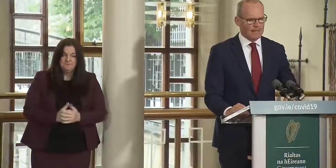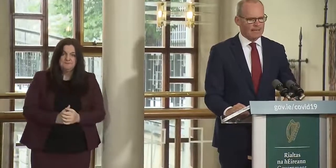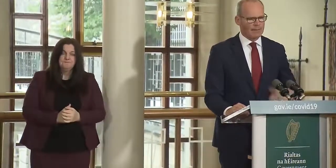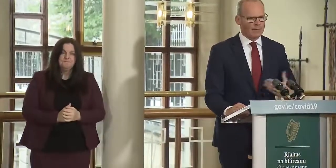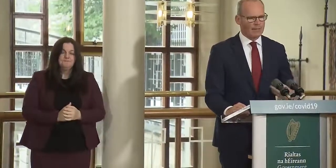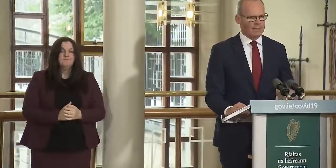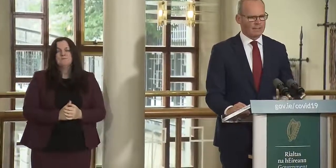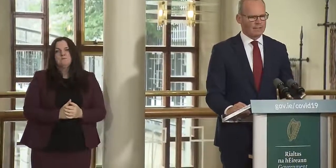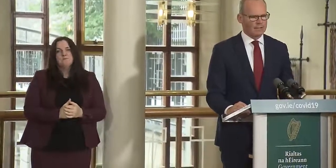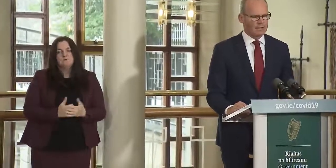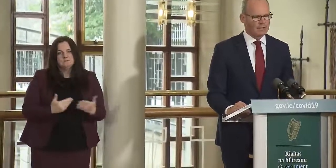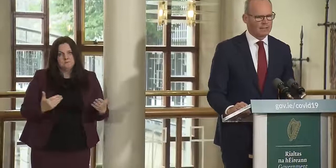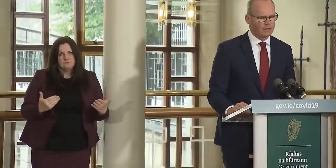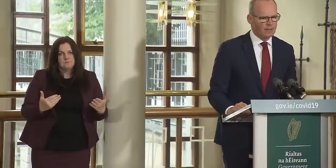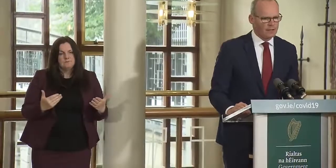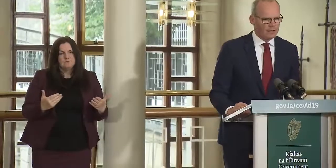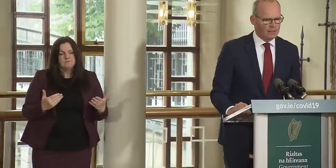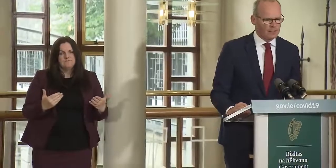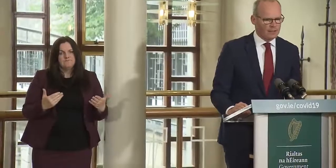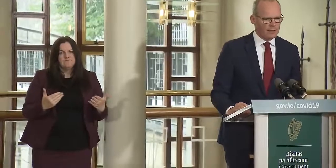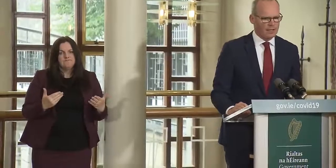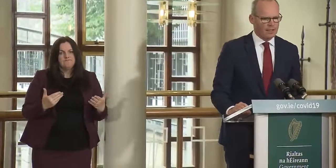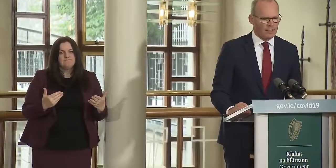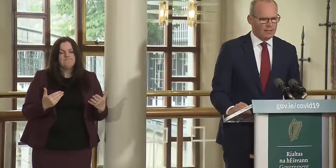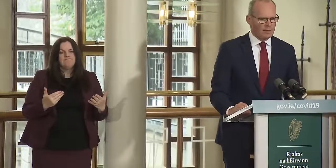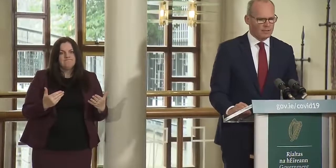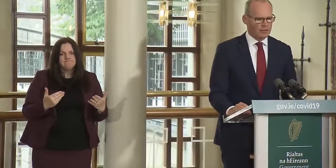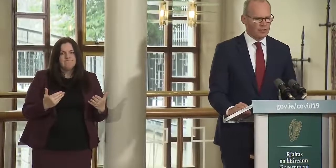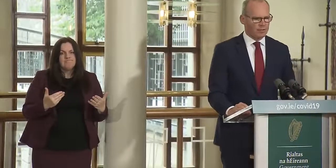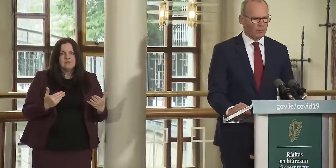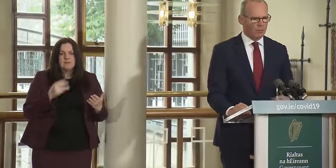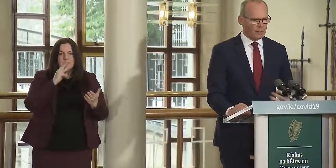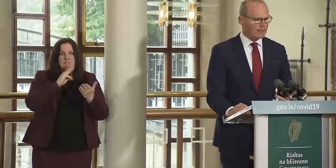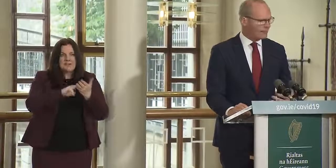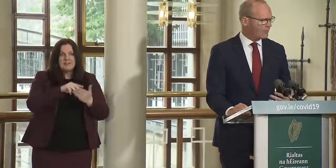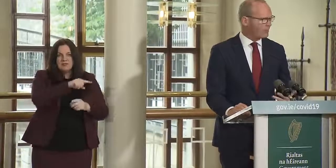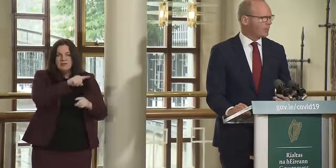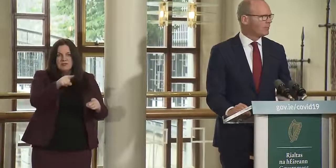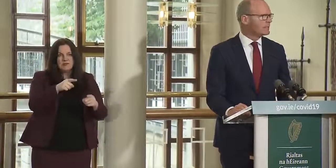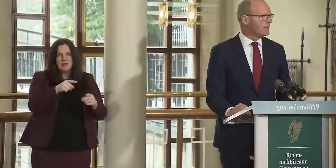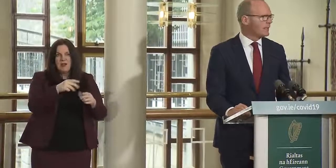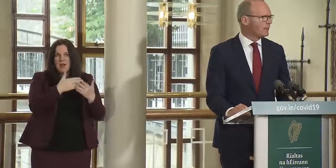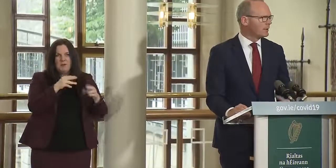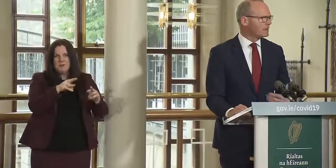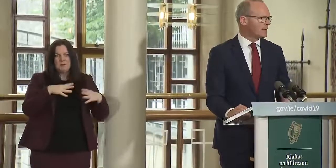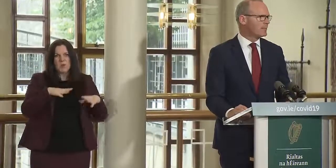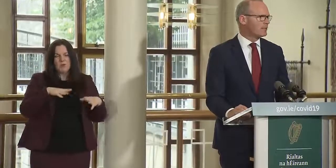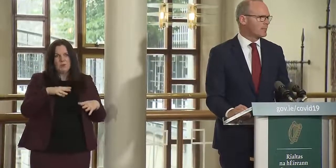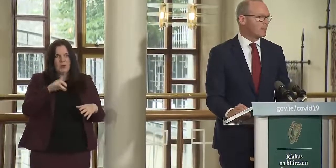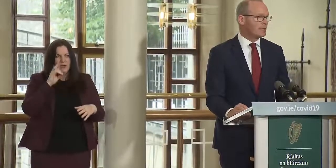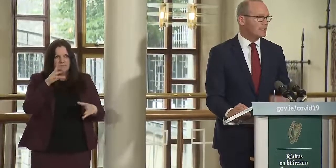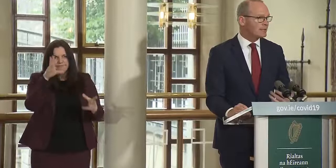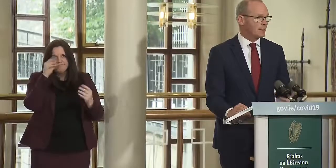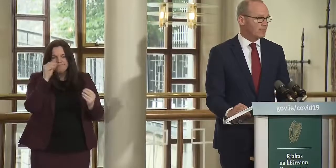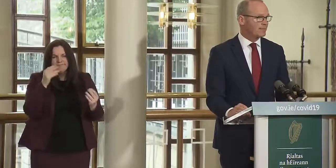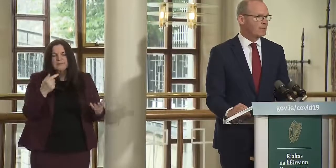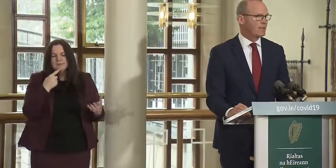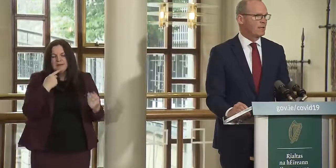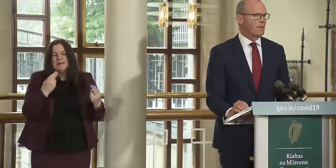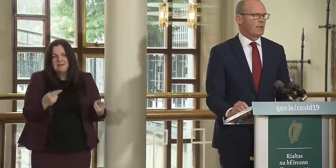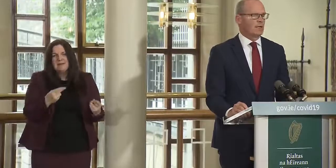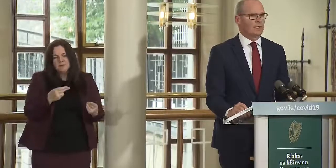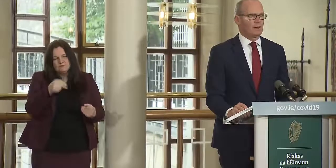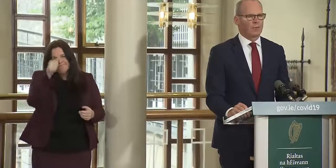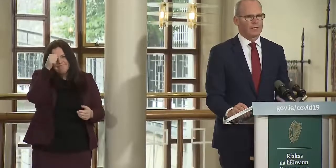and in many ways this isn't the the message that people want to hear from the government today but it is the message that people need to hear